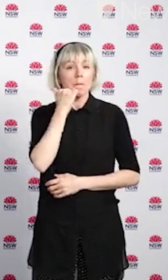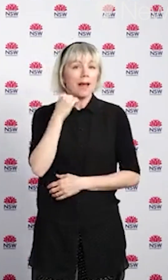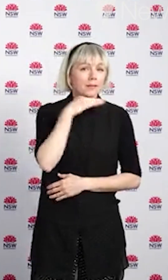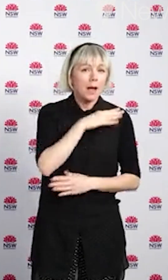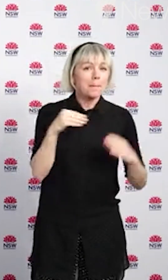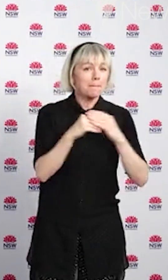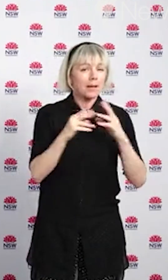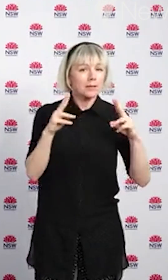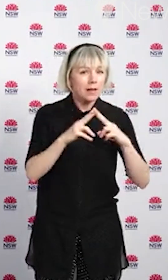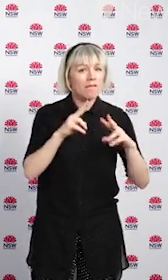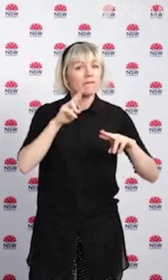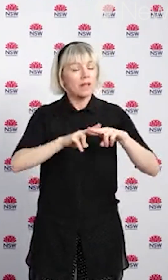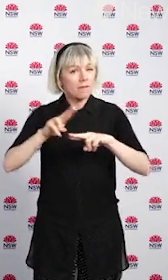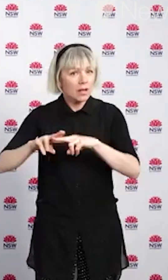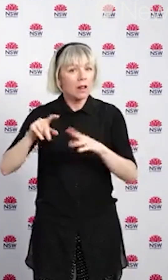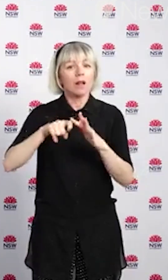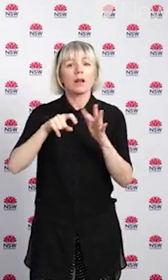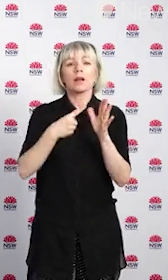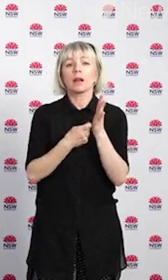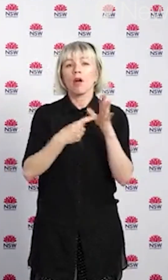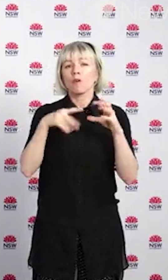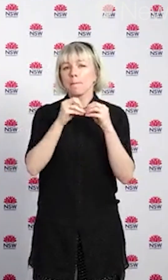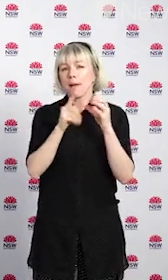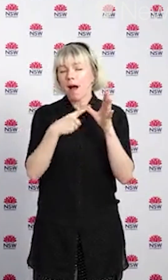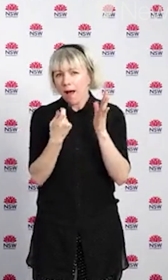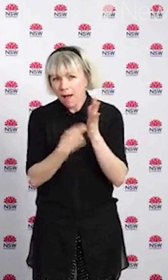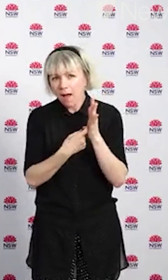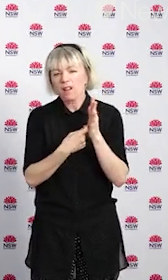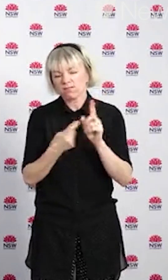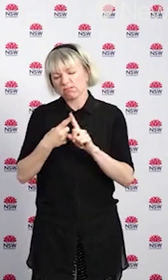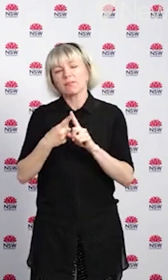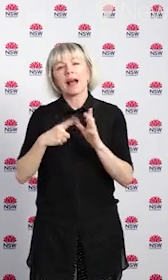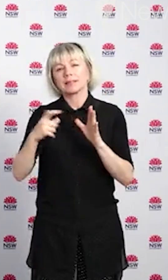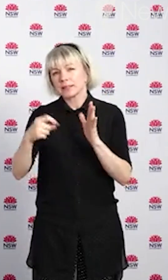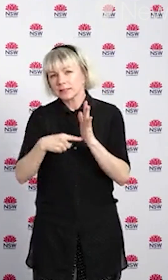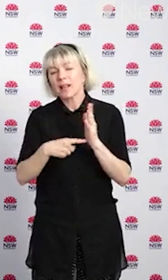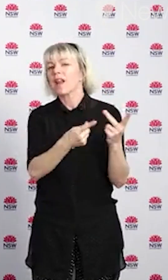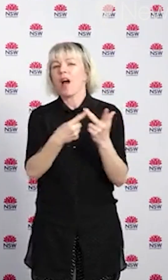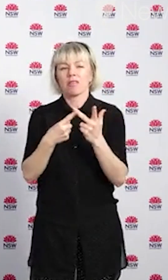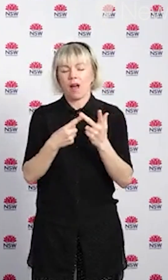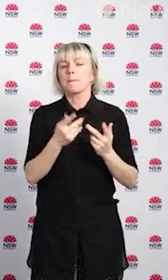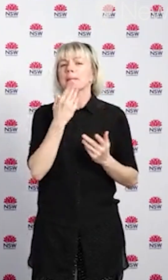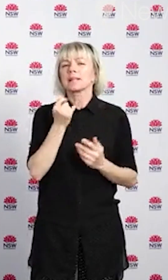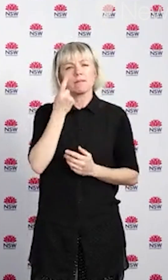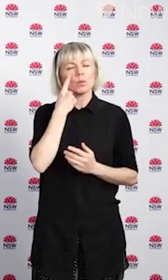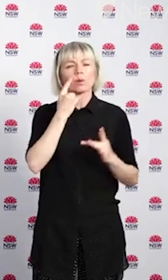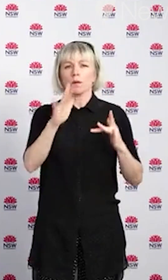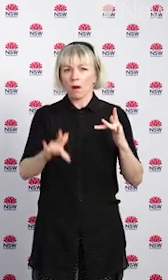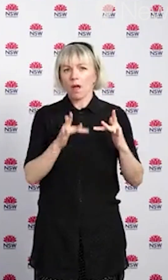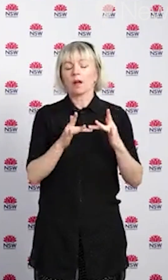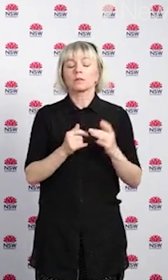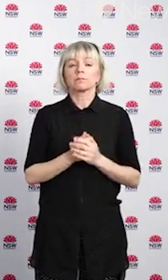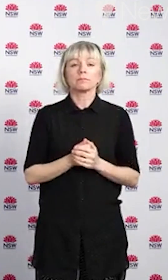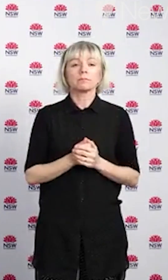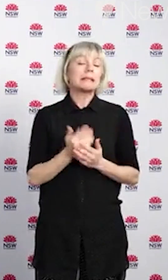Fairfield and Carrabah near Queanbeyan. But no matter where you live in New South Wales it's important to come forward for testing no